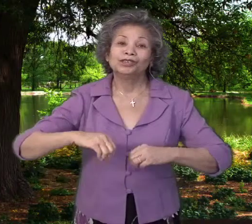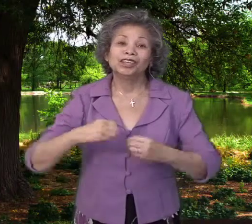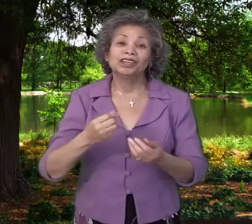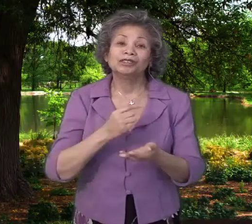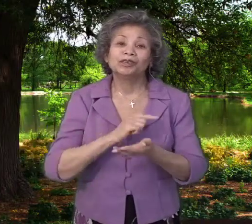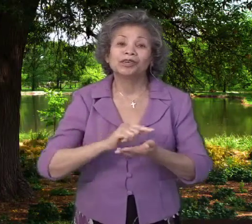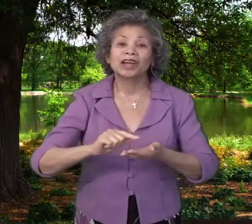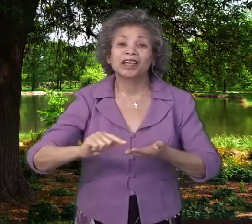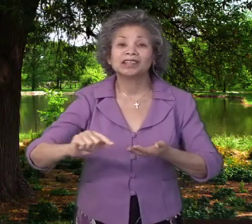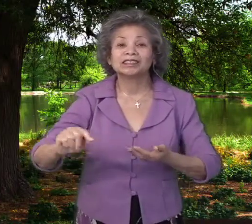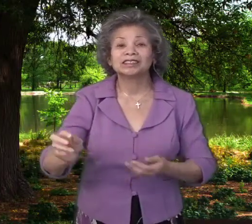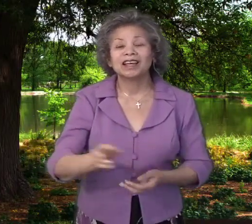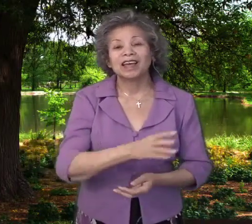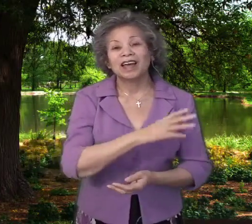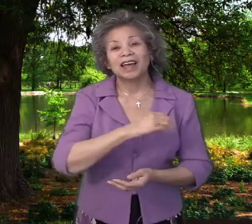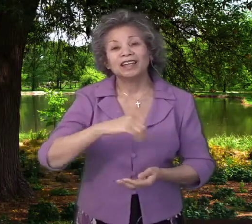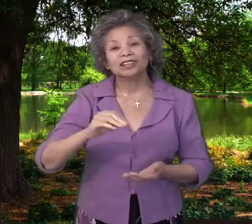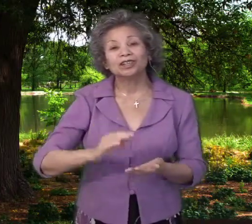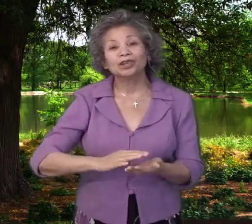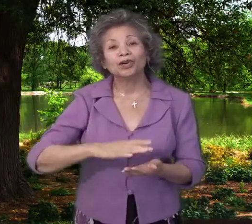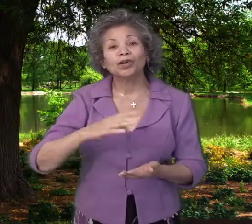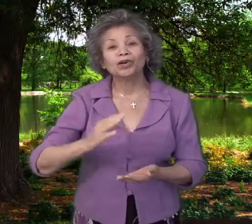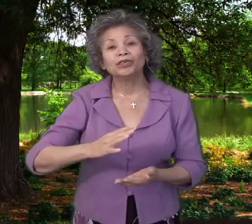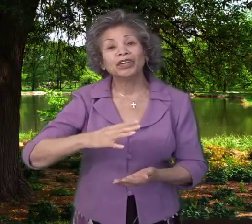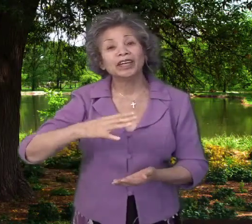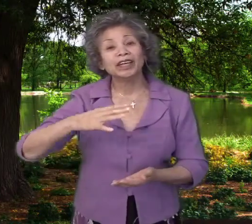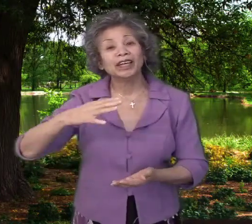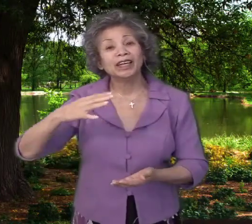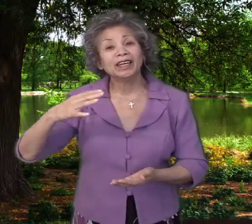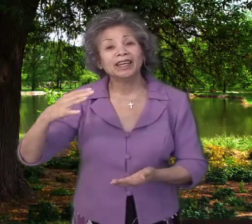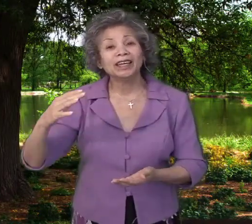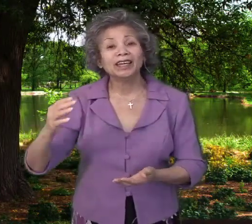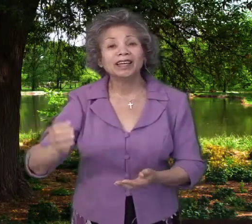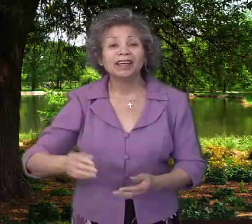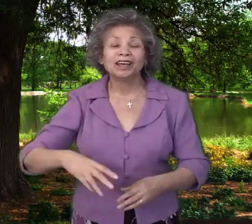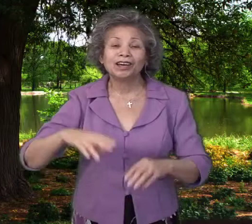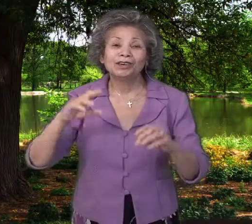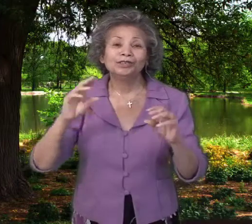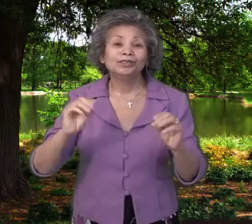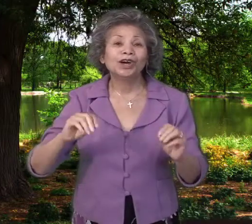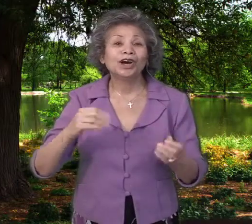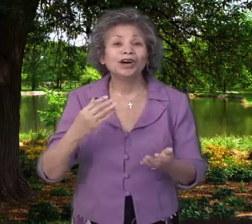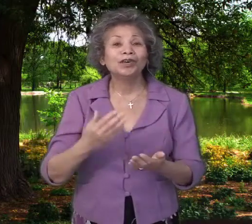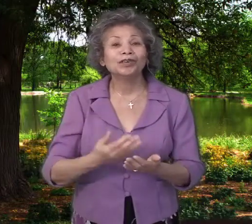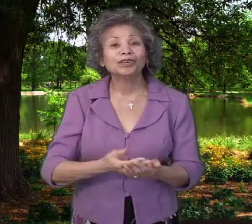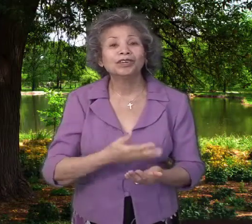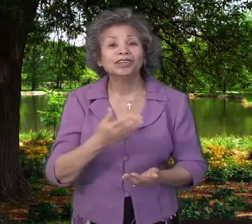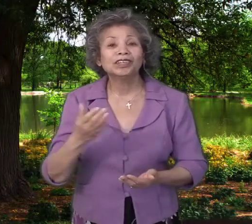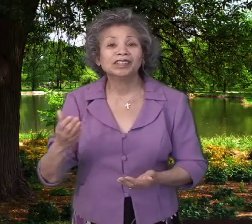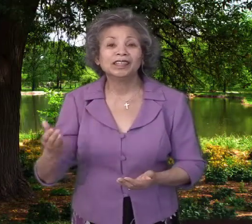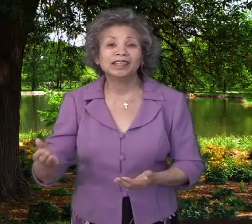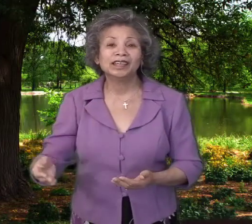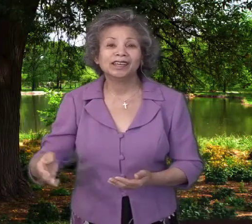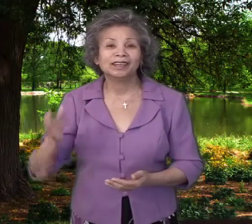give grace and glory. No good thing